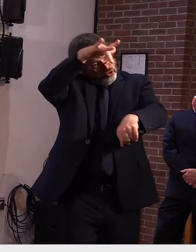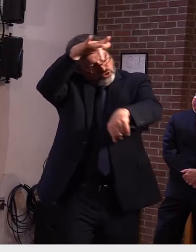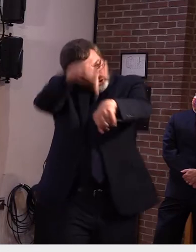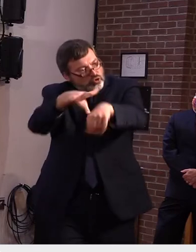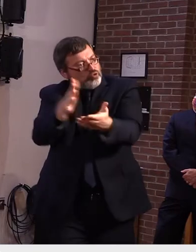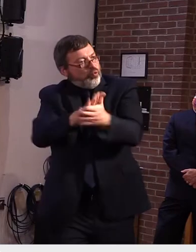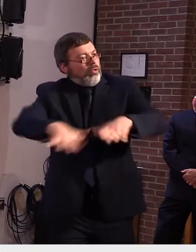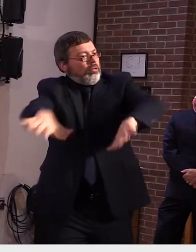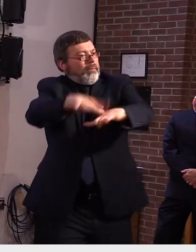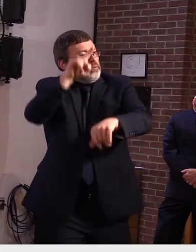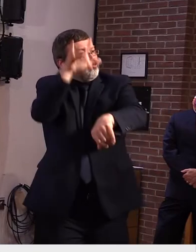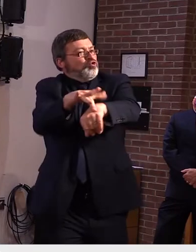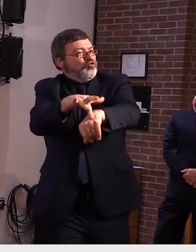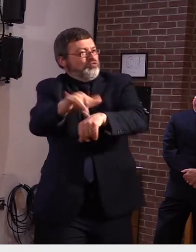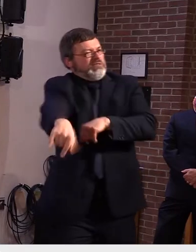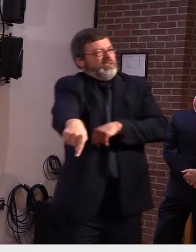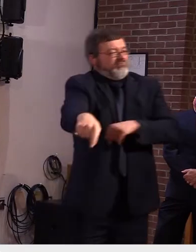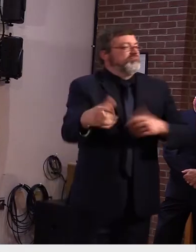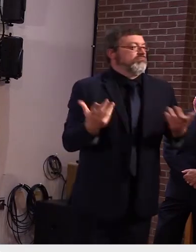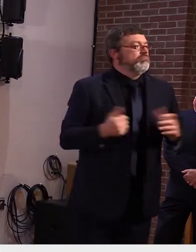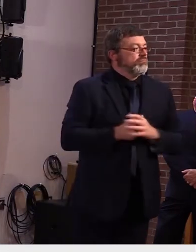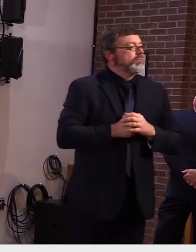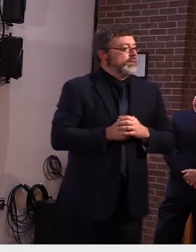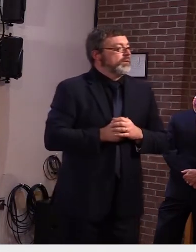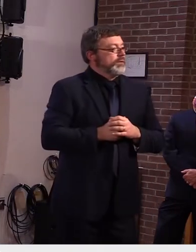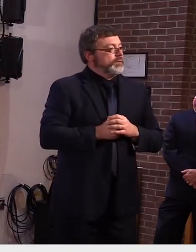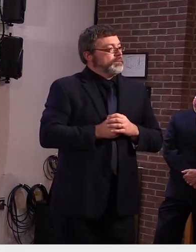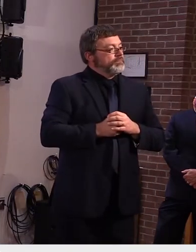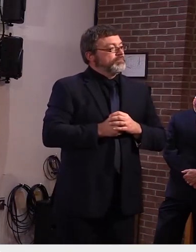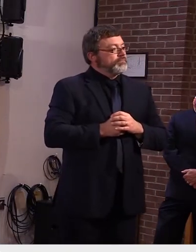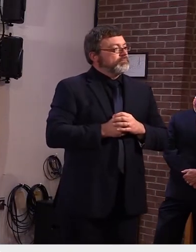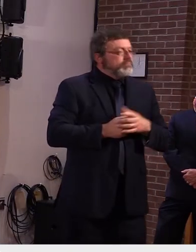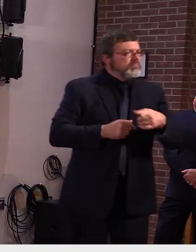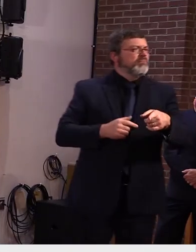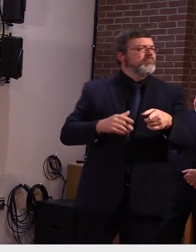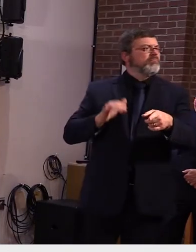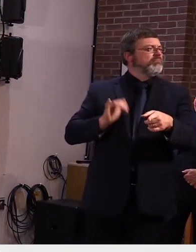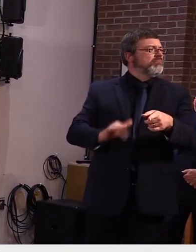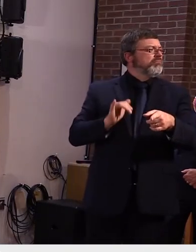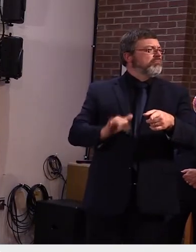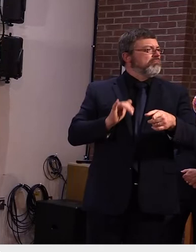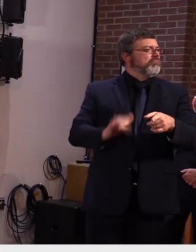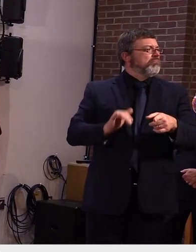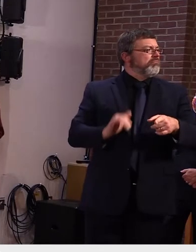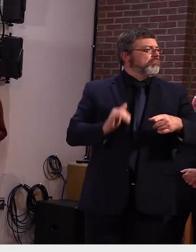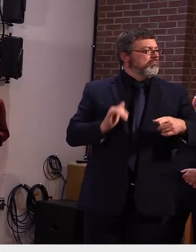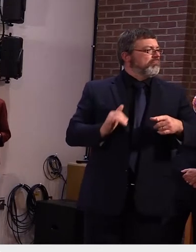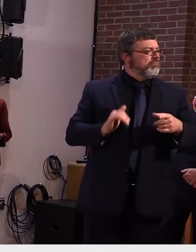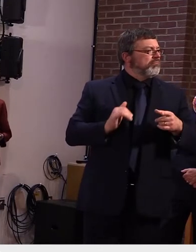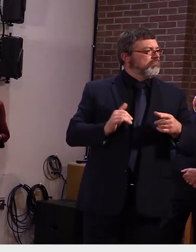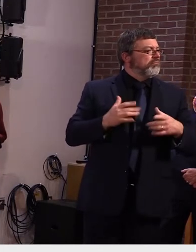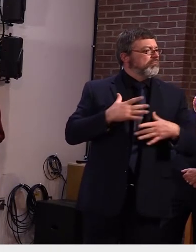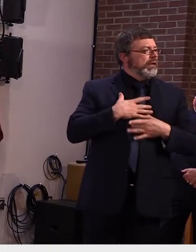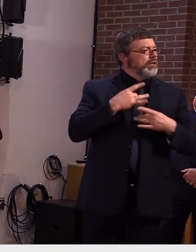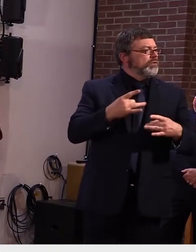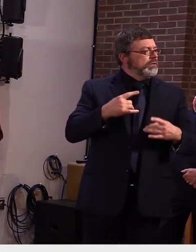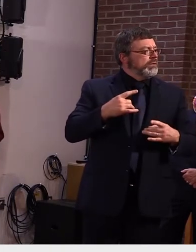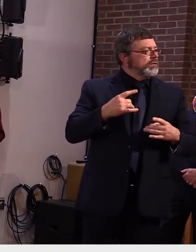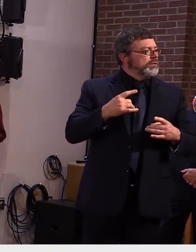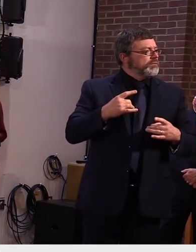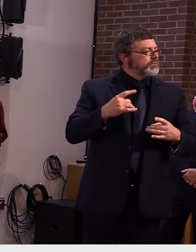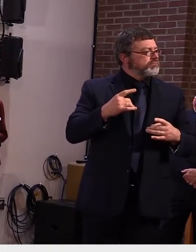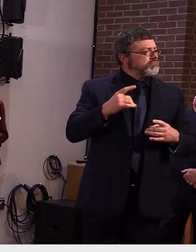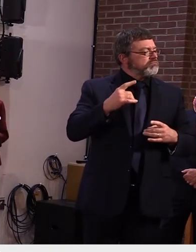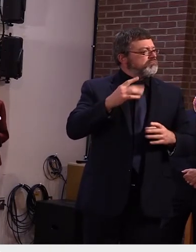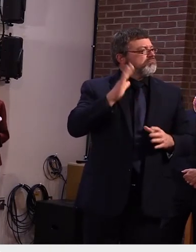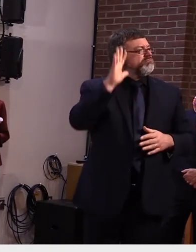information but could that create a situation where like a school is reporting a case voluntarily on their website but the department of health has